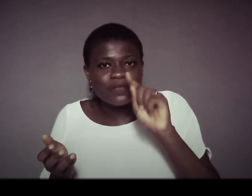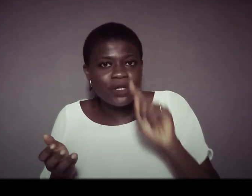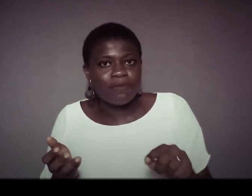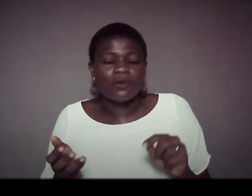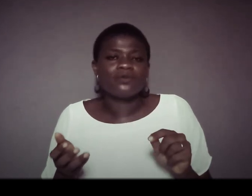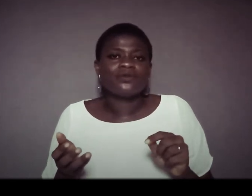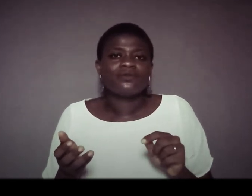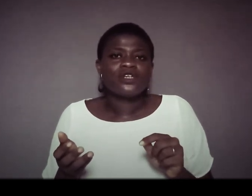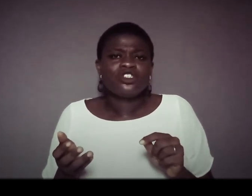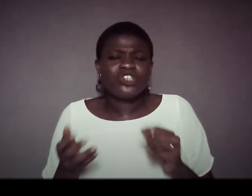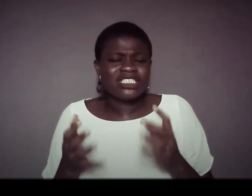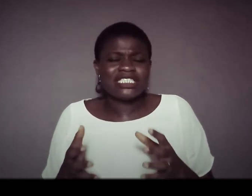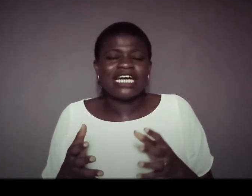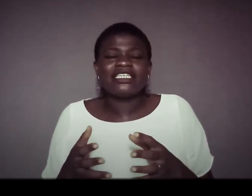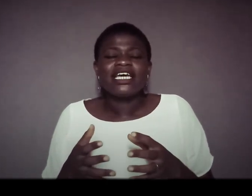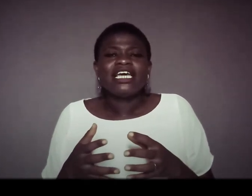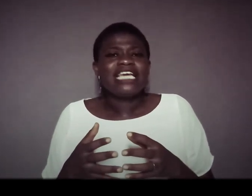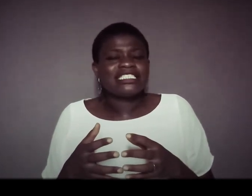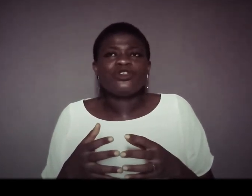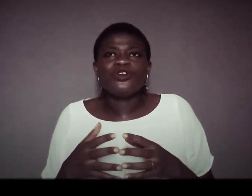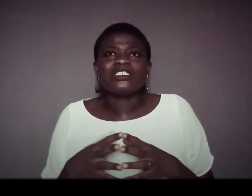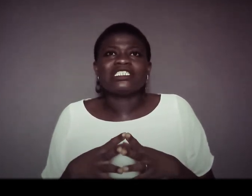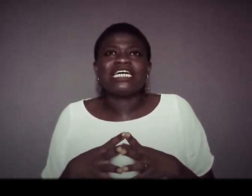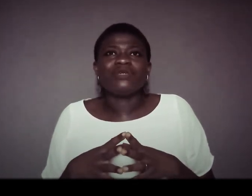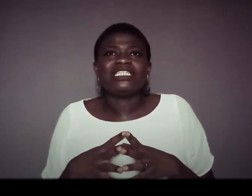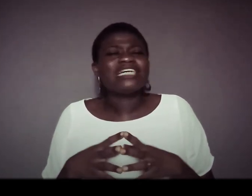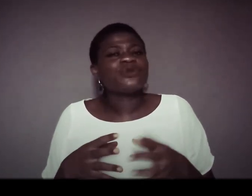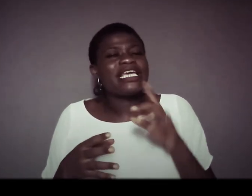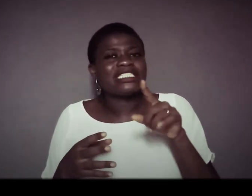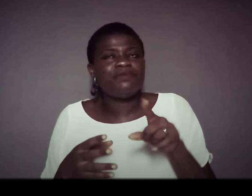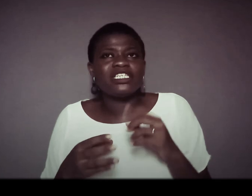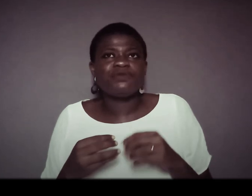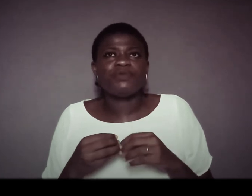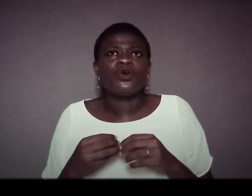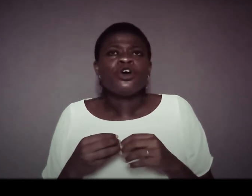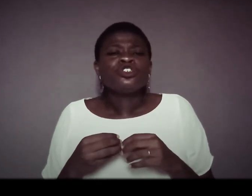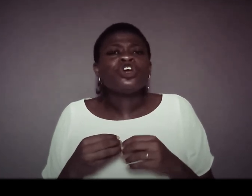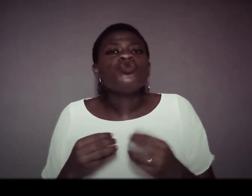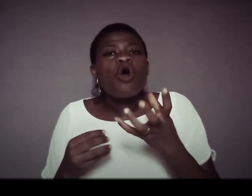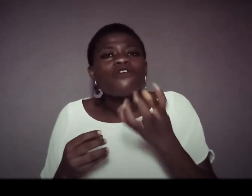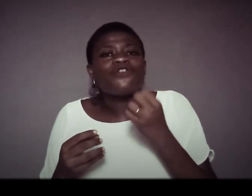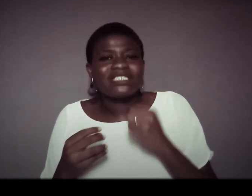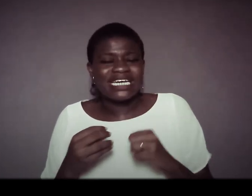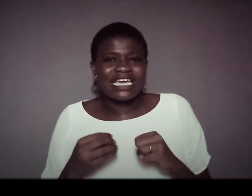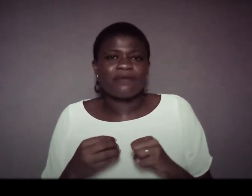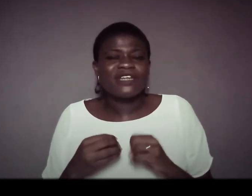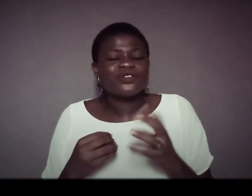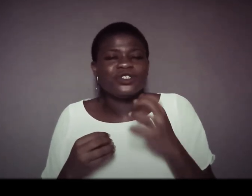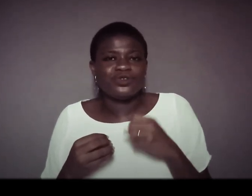people do understand yes i know you understand me that's why he has placed people so you call for that help that's what you do